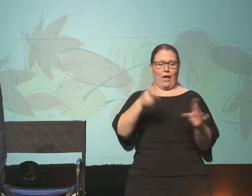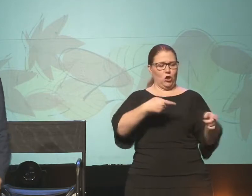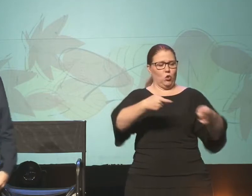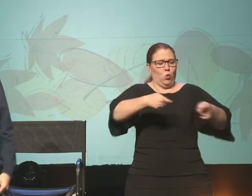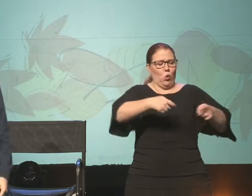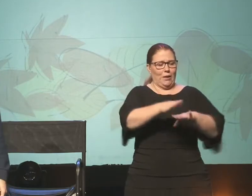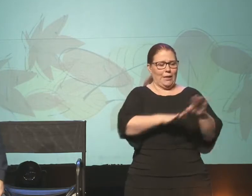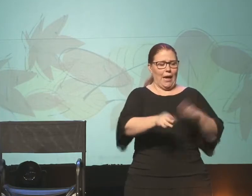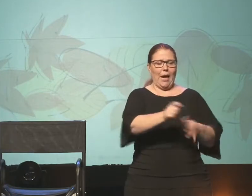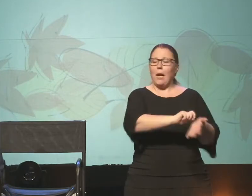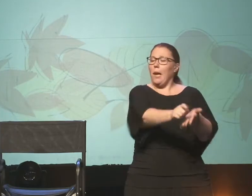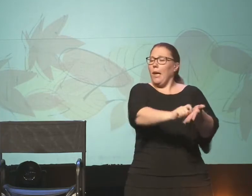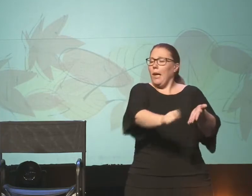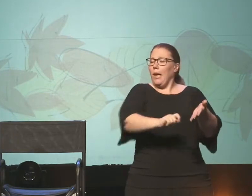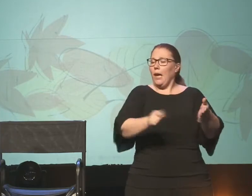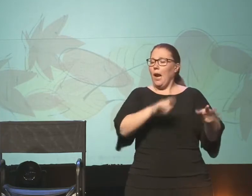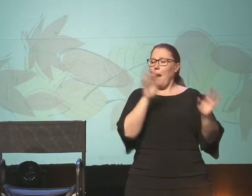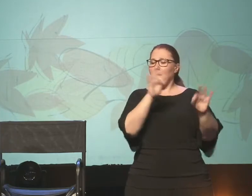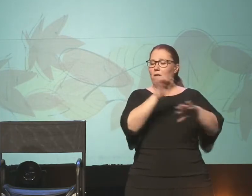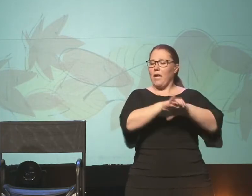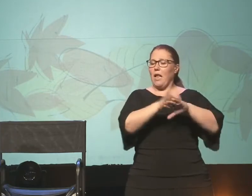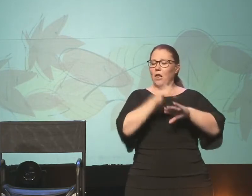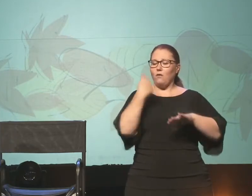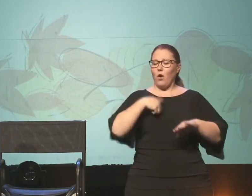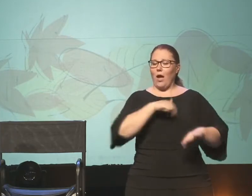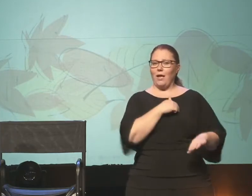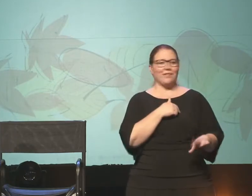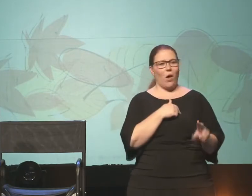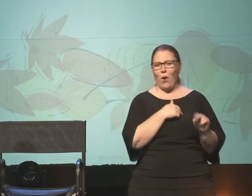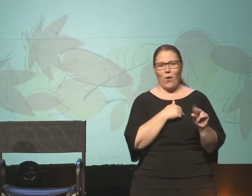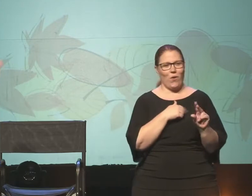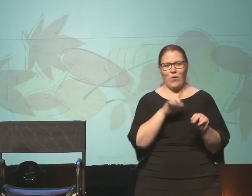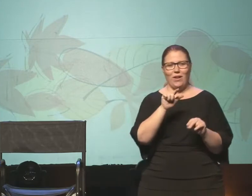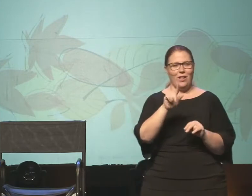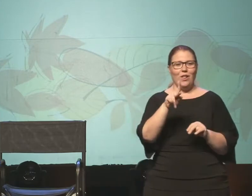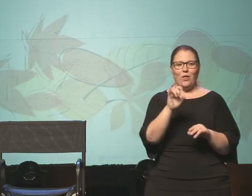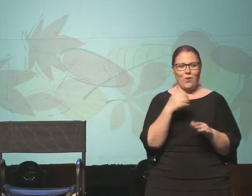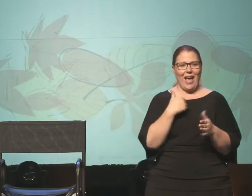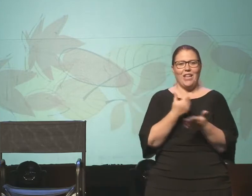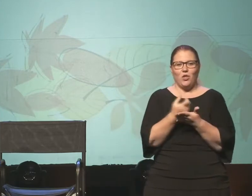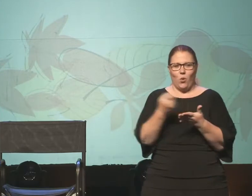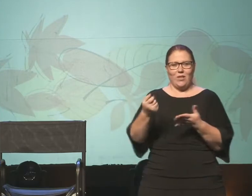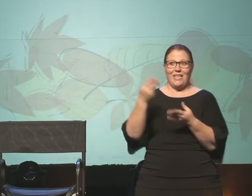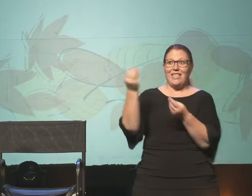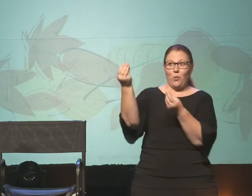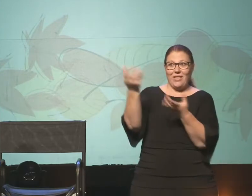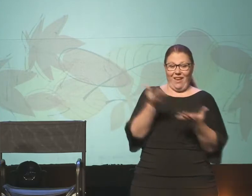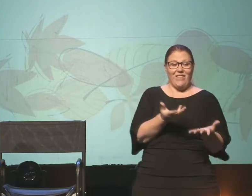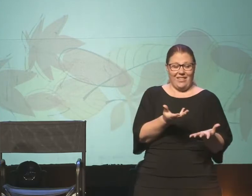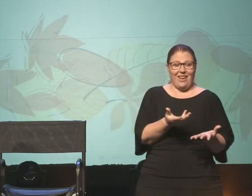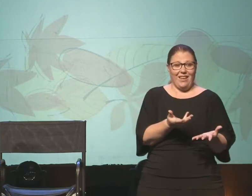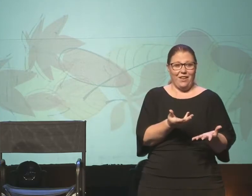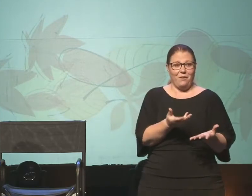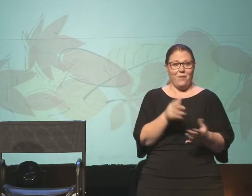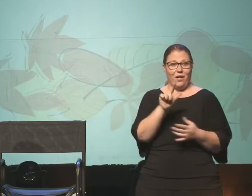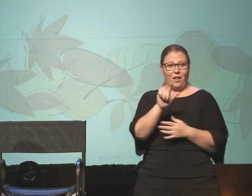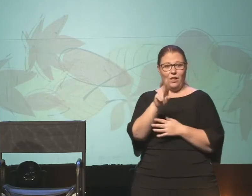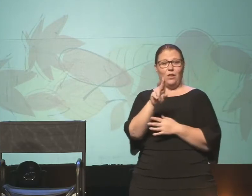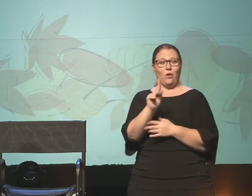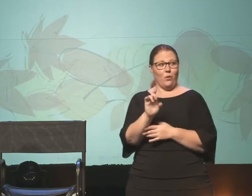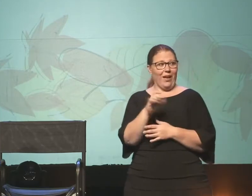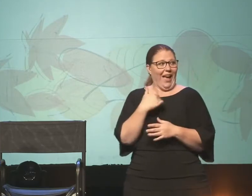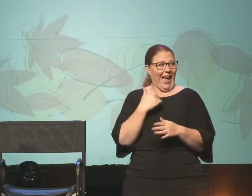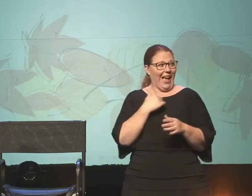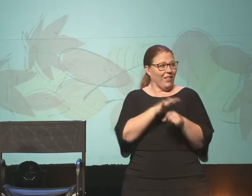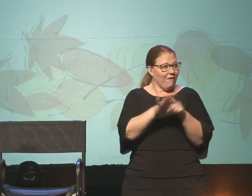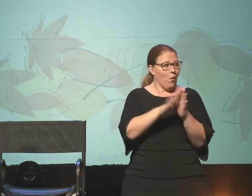and he just wrote everything in perfect English for us, right? No, like Luke had sources that were handed to him, right? Luke had whole